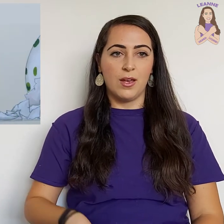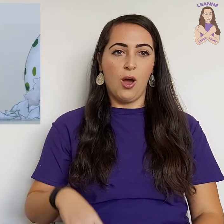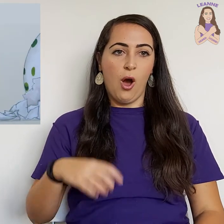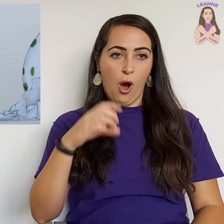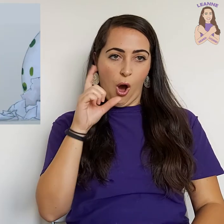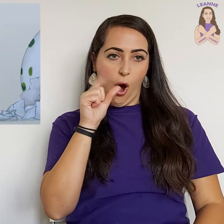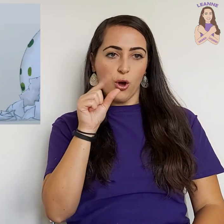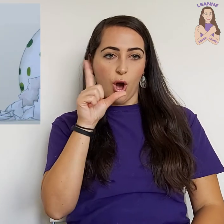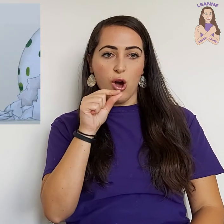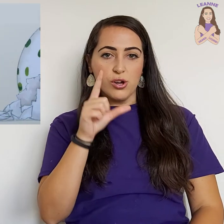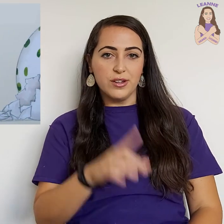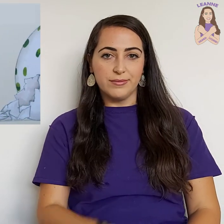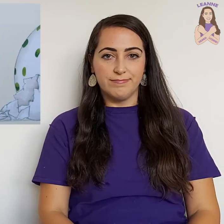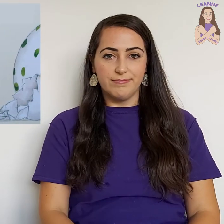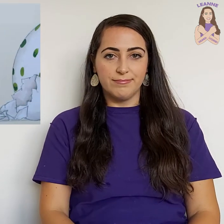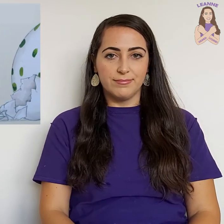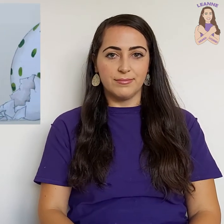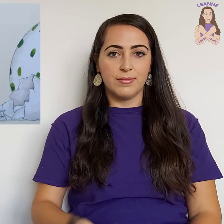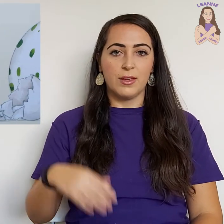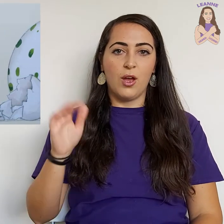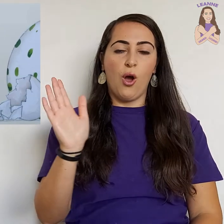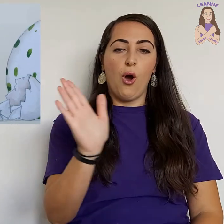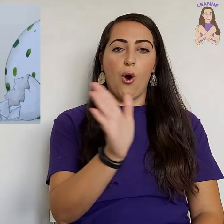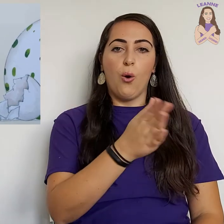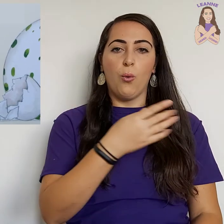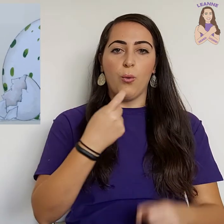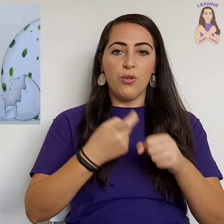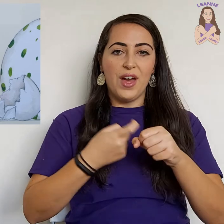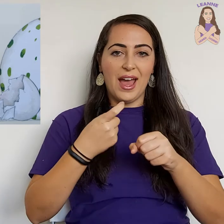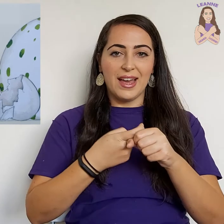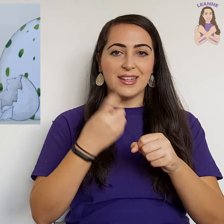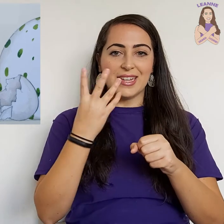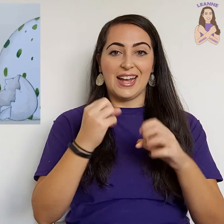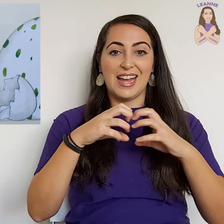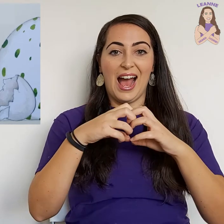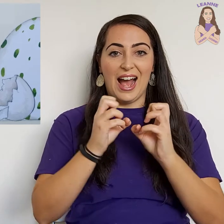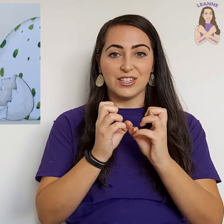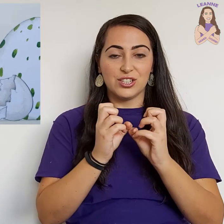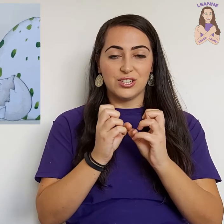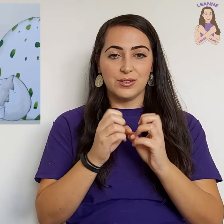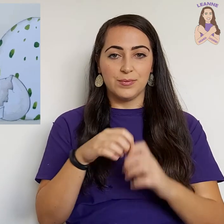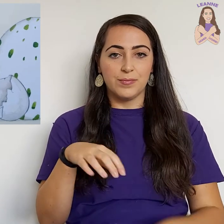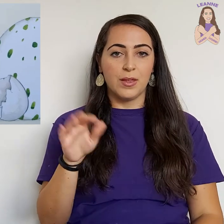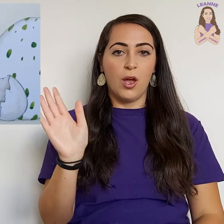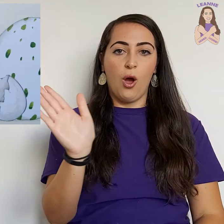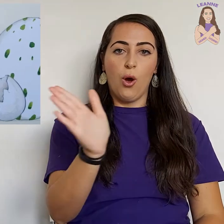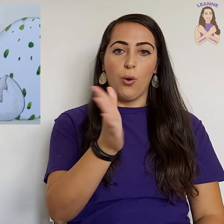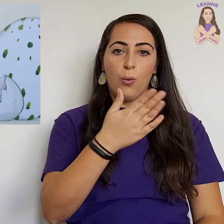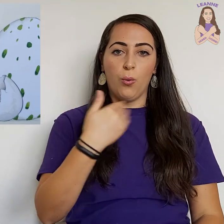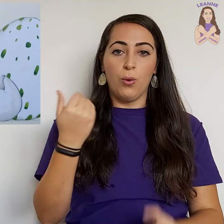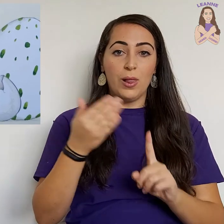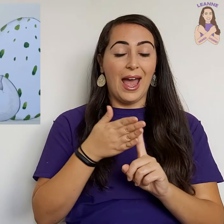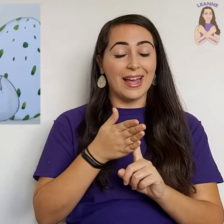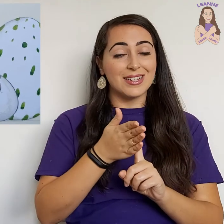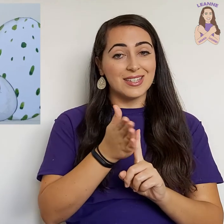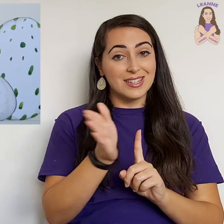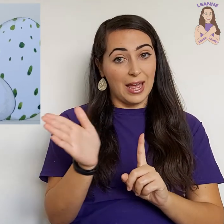Conk, honk. All the eggs had hatched. All except